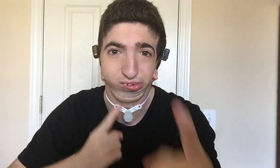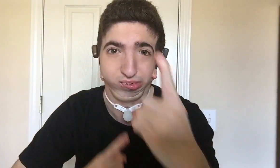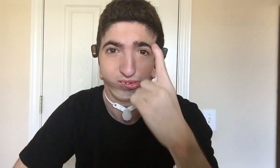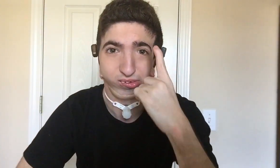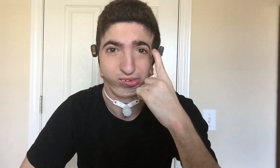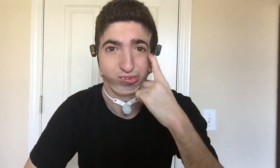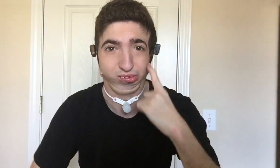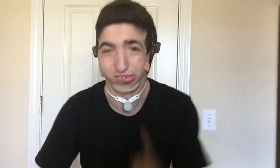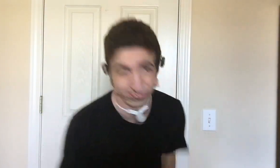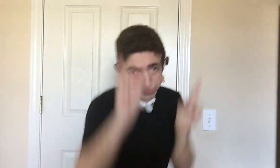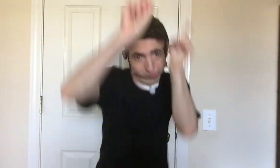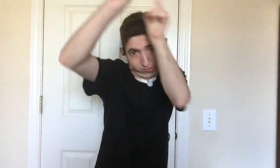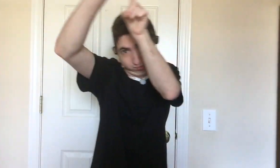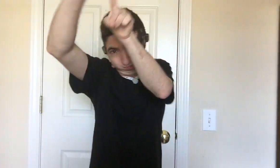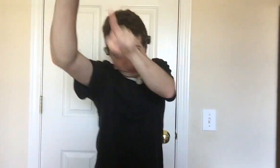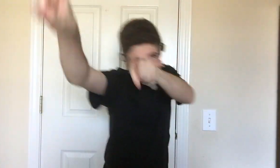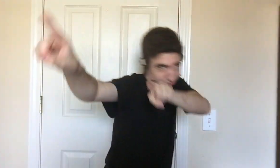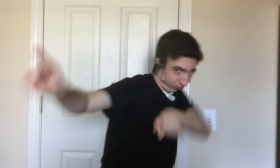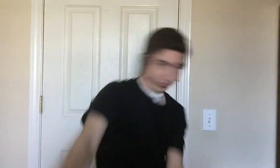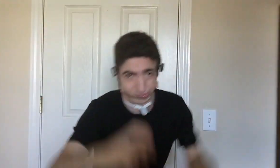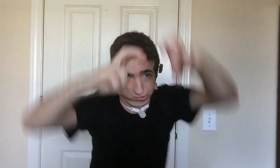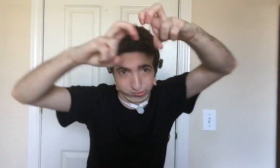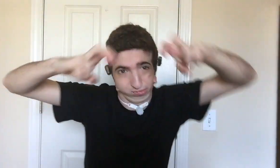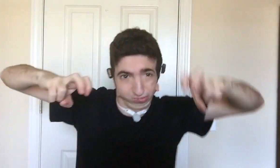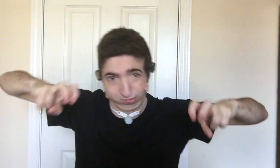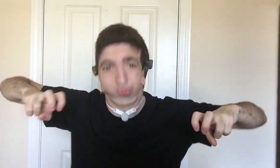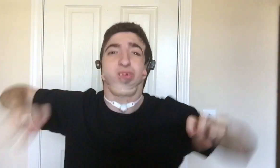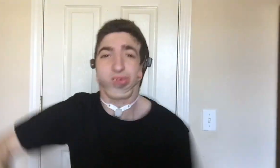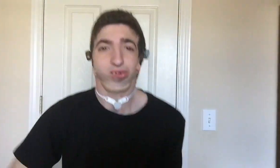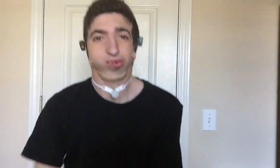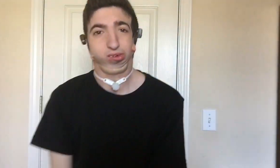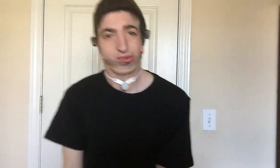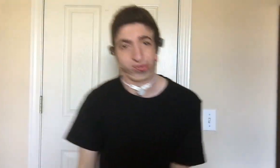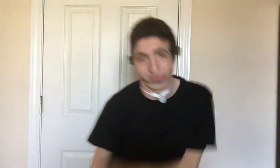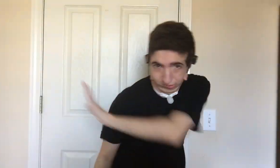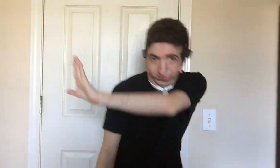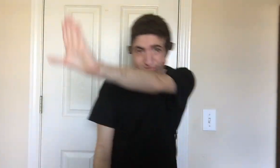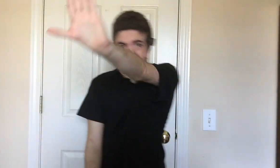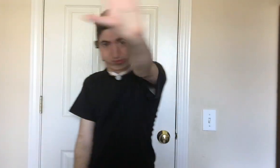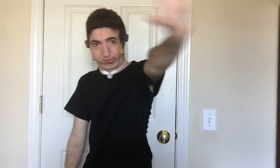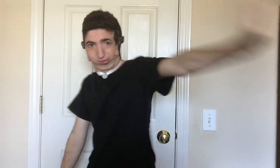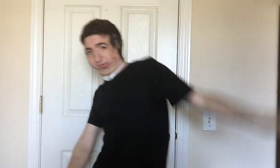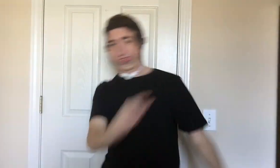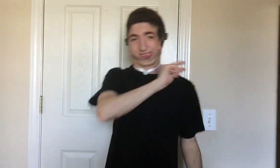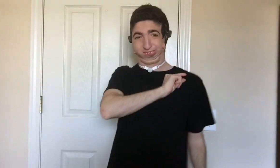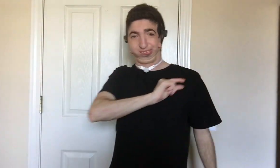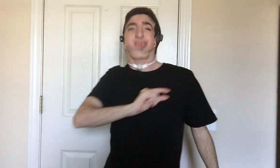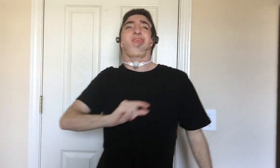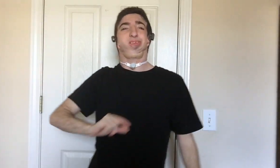I'm headed straight for the castle They wanna make me red queen